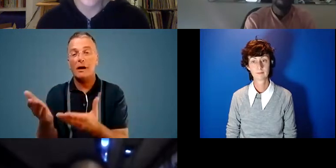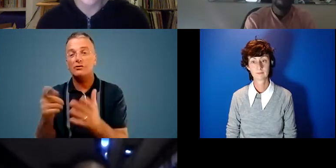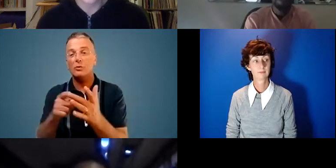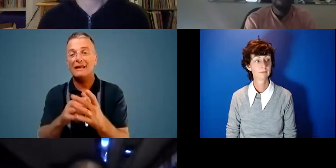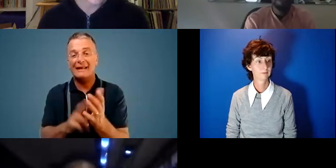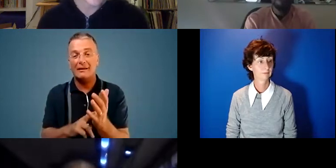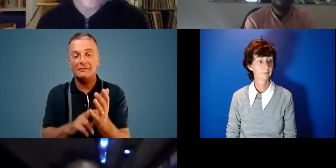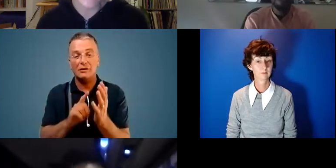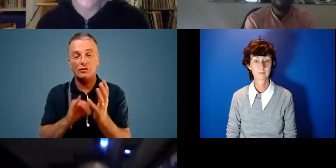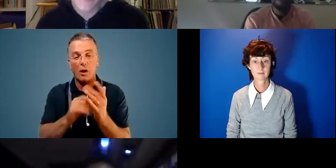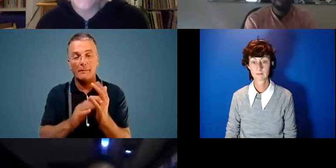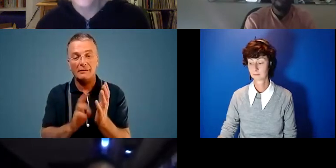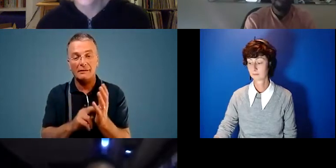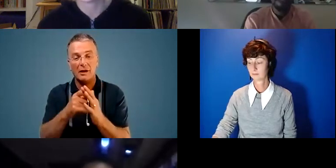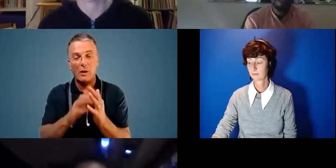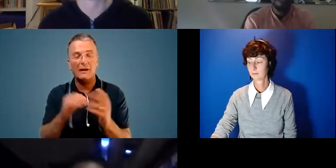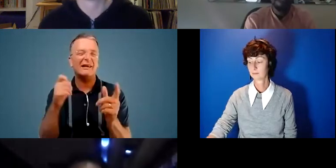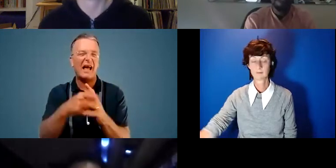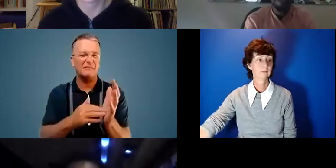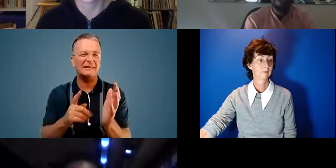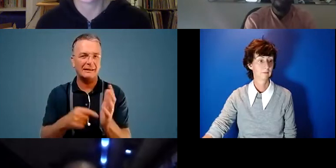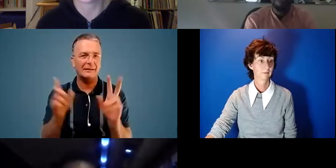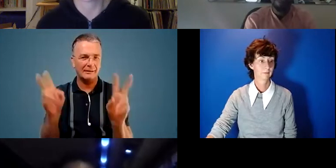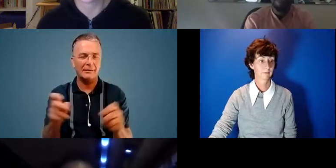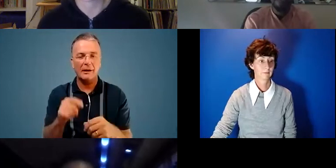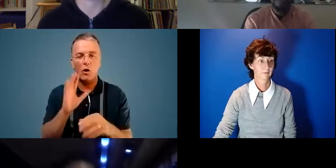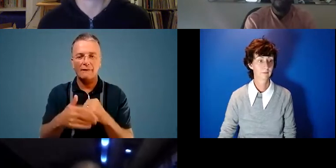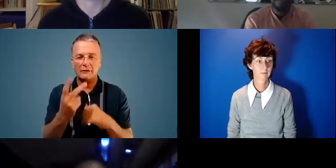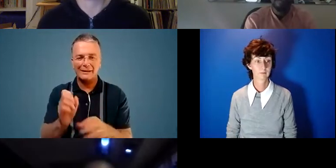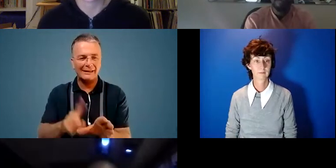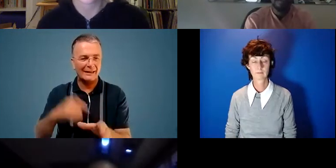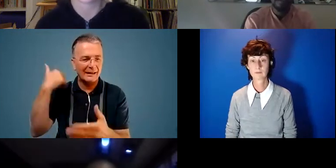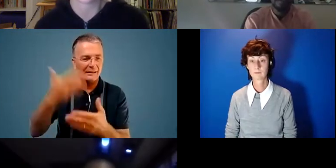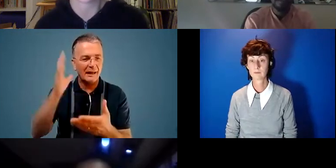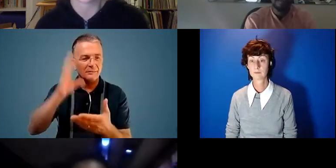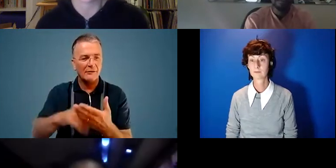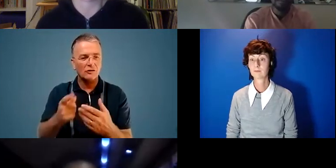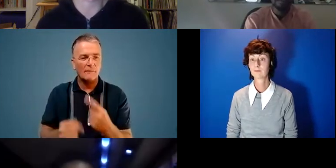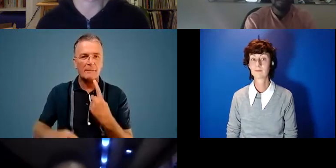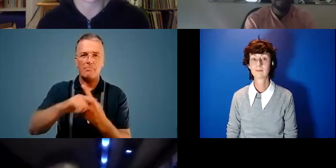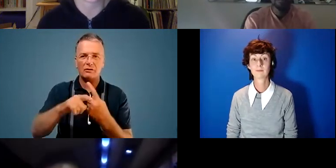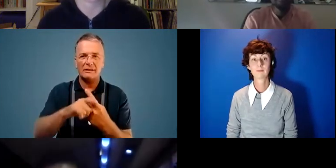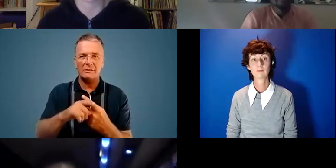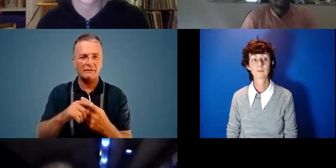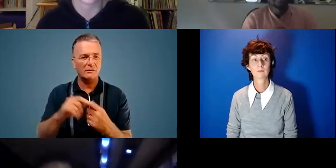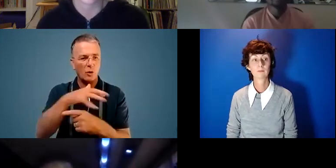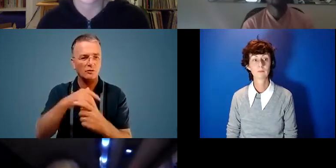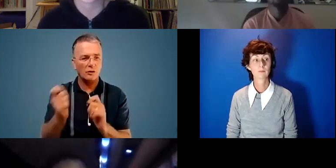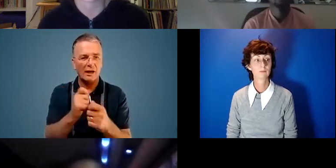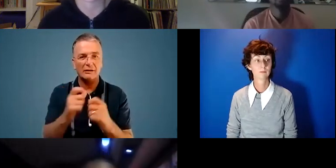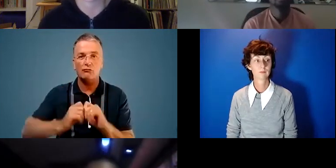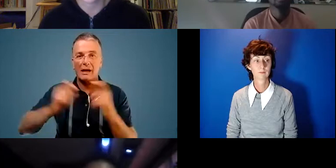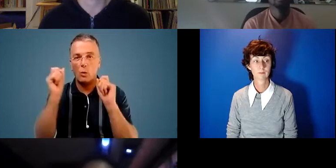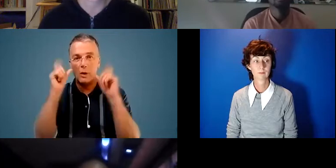Solomon Kowal, also known as KMT, who has over 20 years experience of leading positive social change and raising awareness for a multitude of